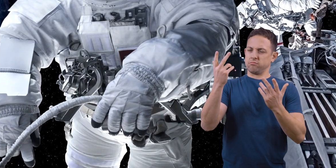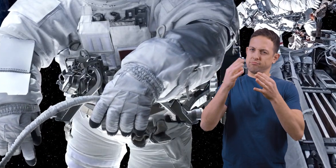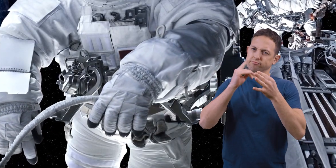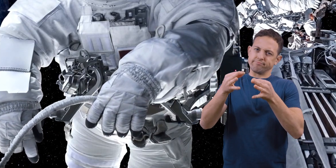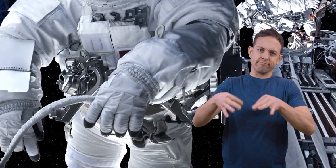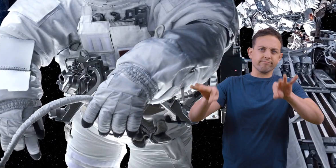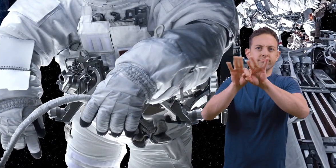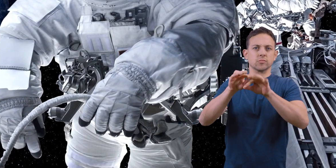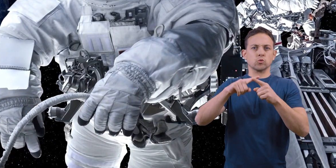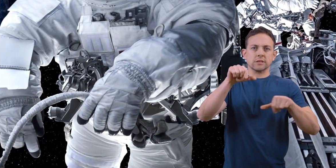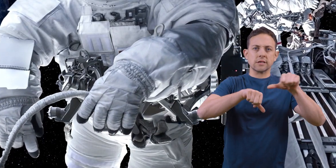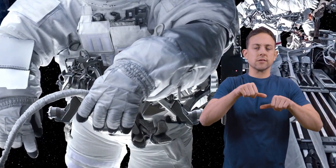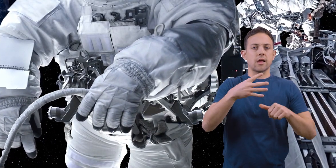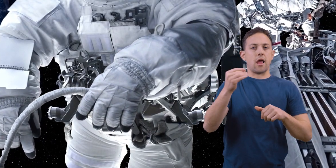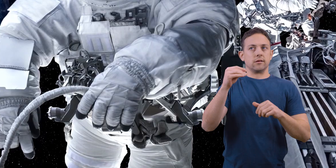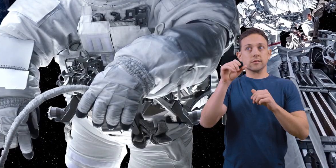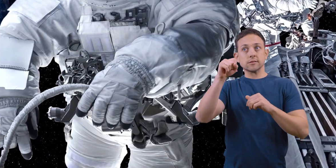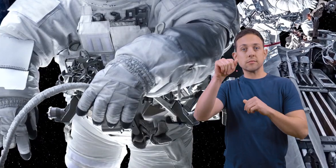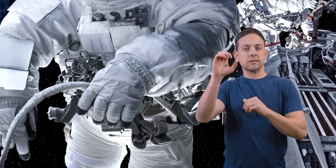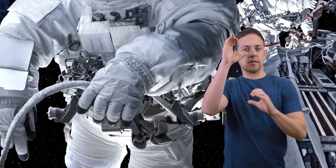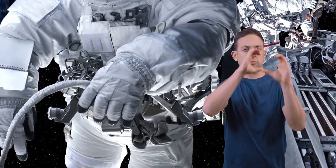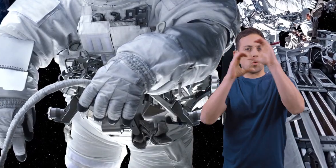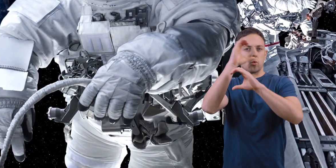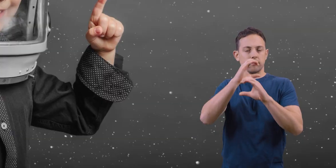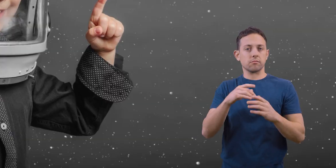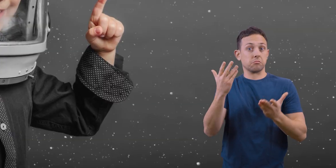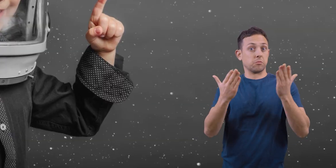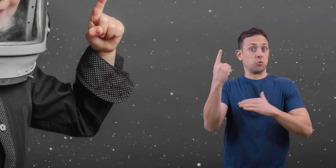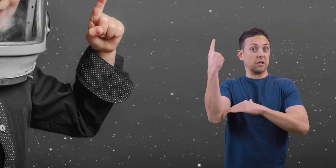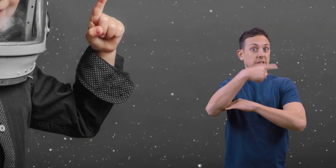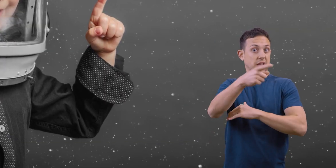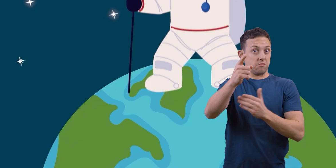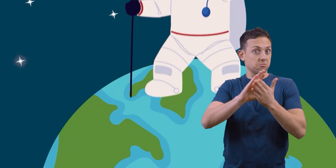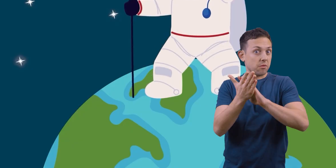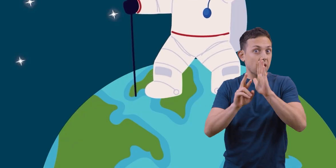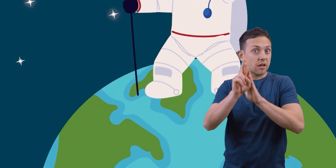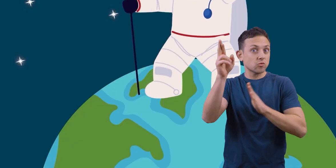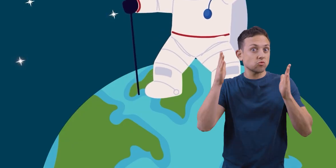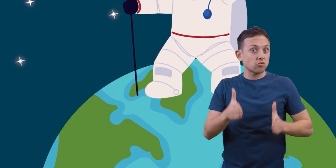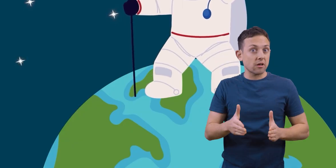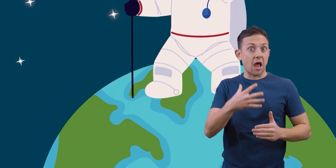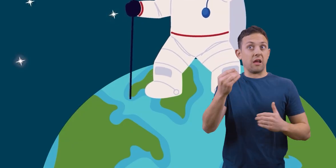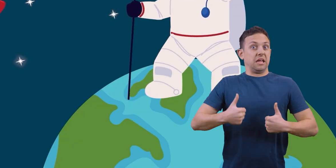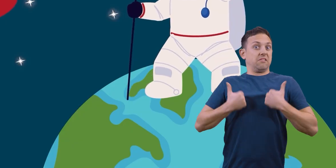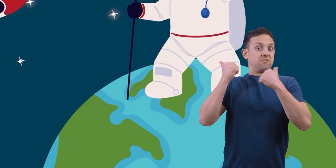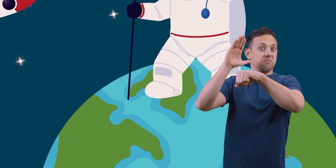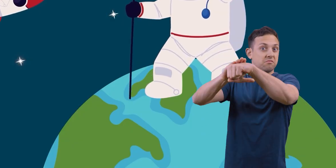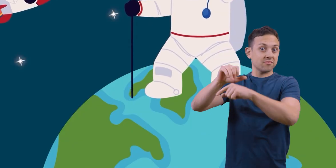has been vital to science and space exploration. Perhaps one day, you will be an astronaut living on a space station